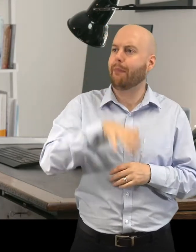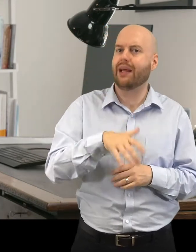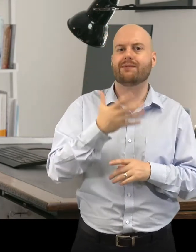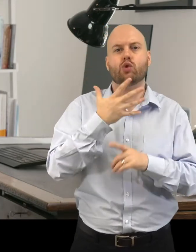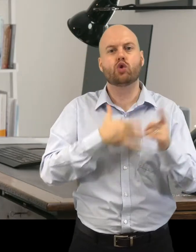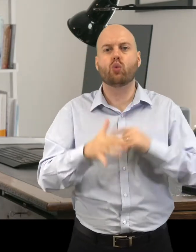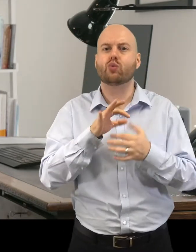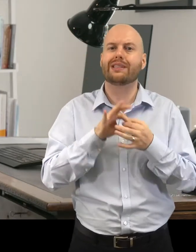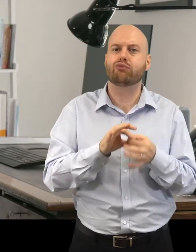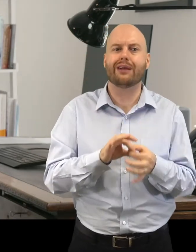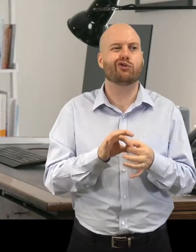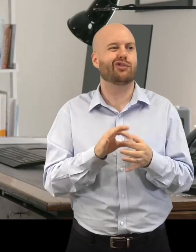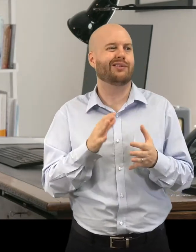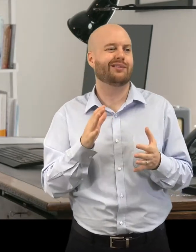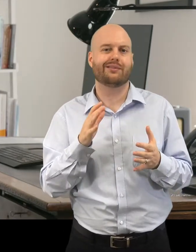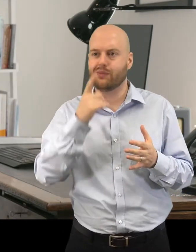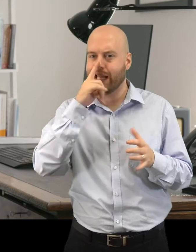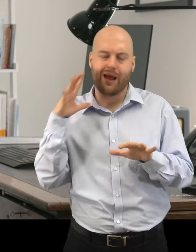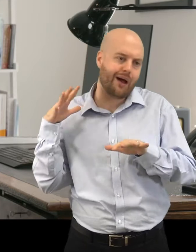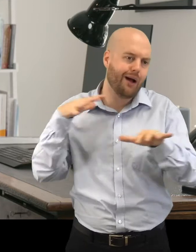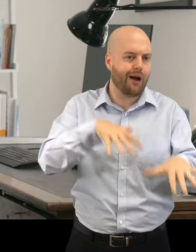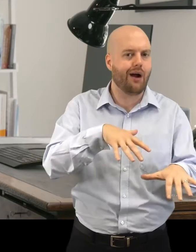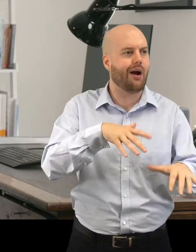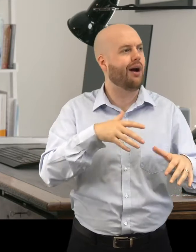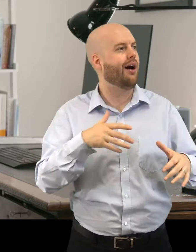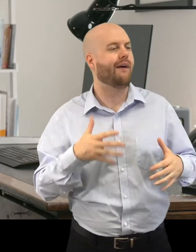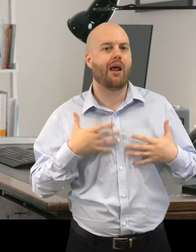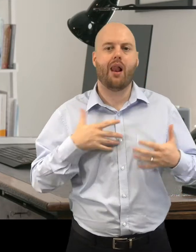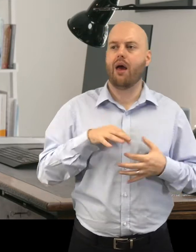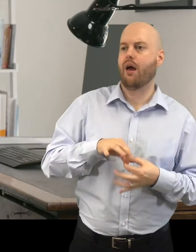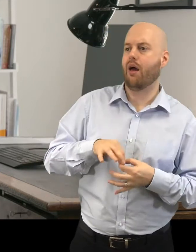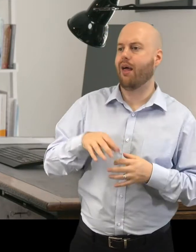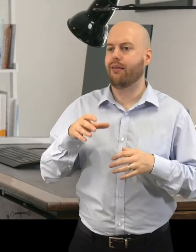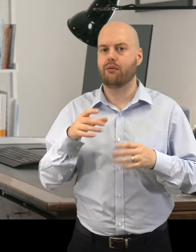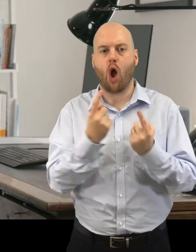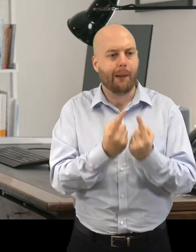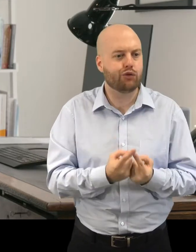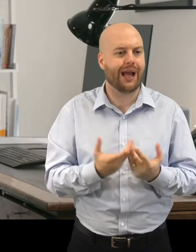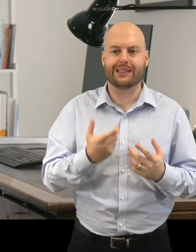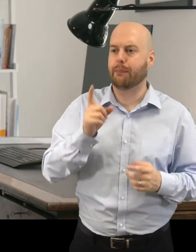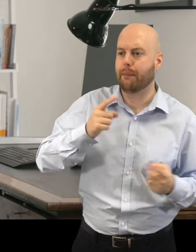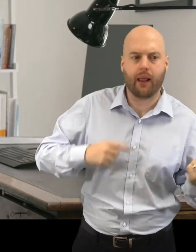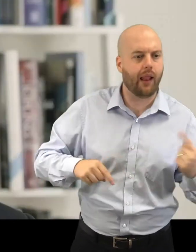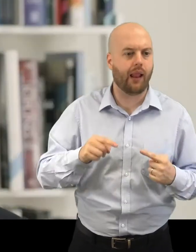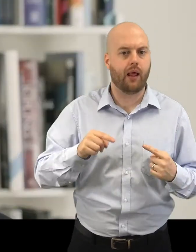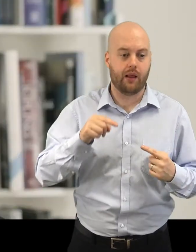social interaction, as places of haphazard engagement with people and objects and ideas become more important